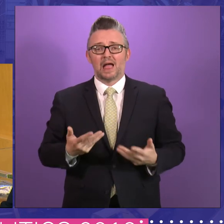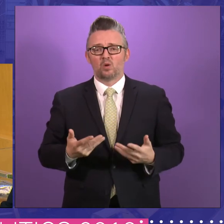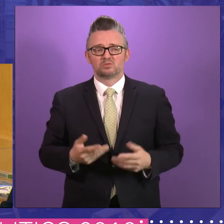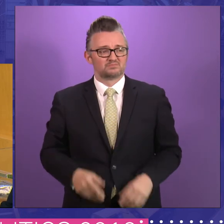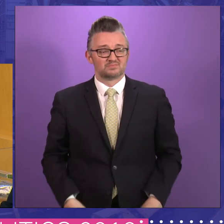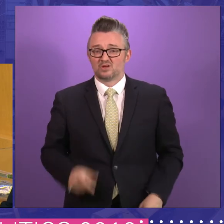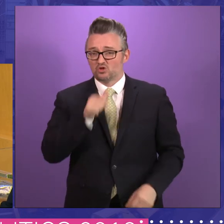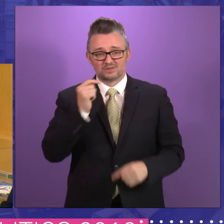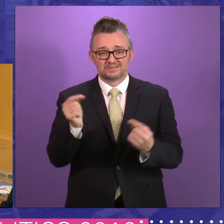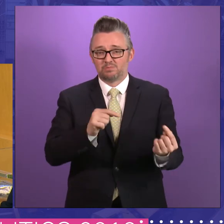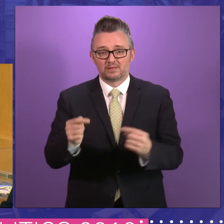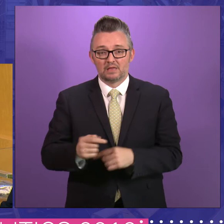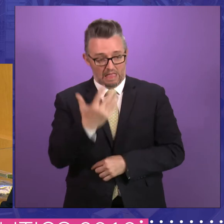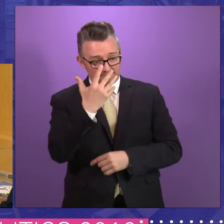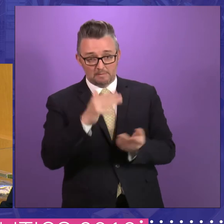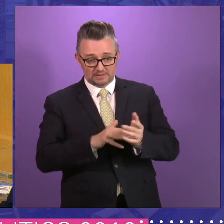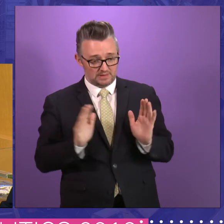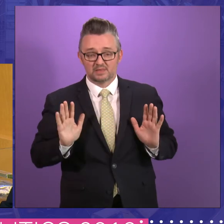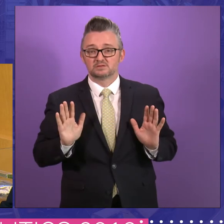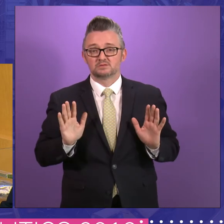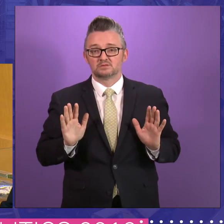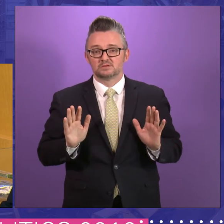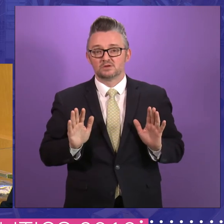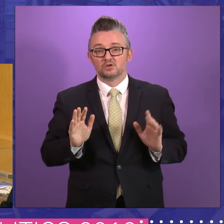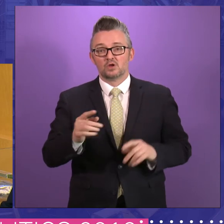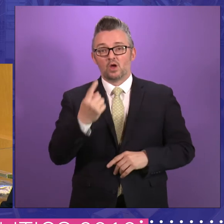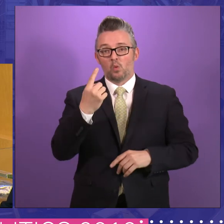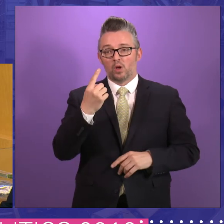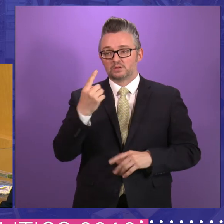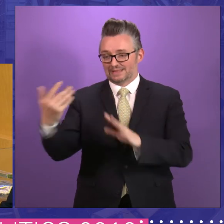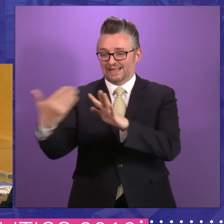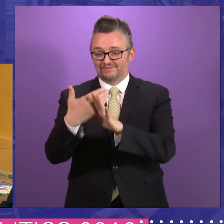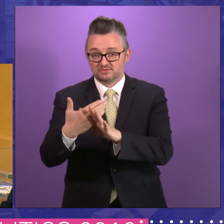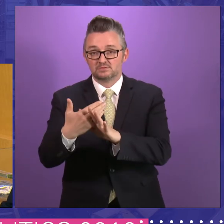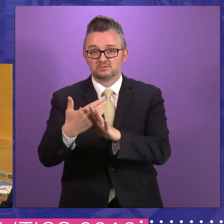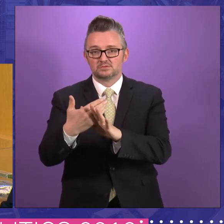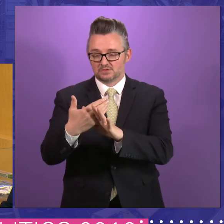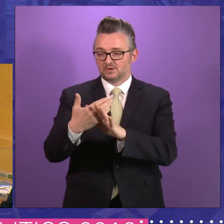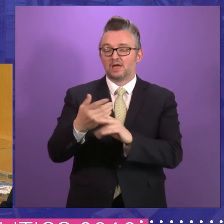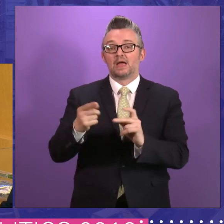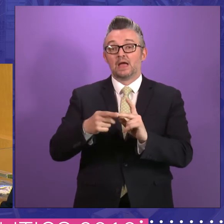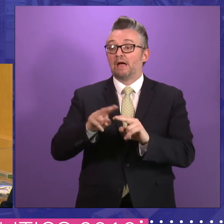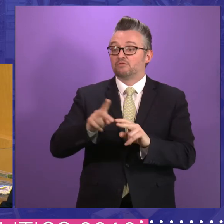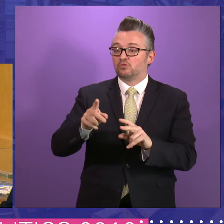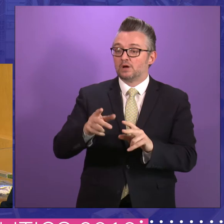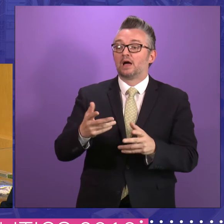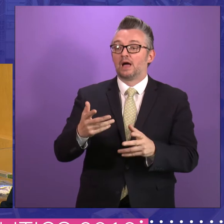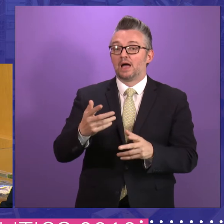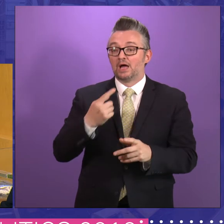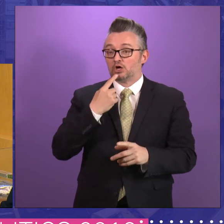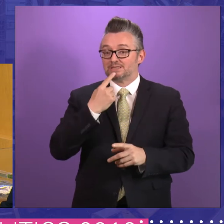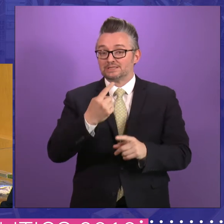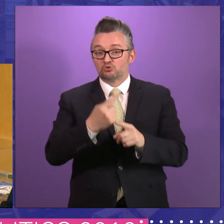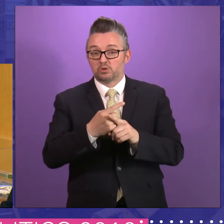is not a debate. If you've got five minutes, um, you take one intervention and if you politely and do mention another